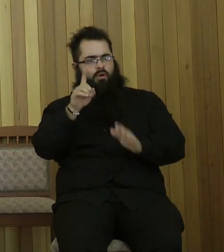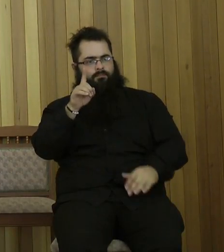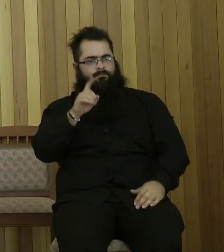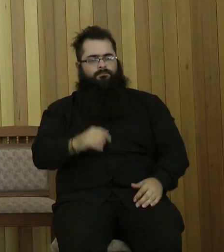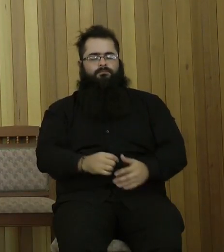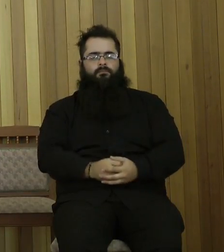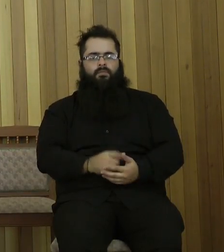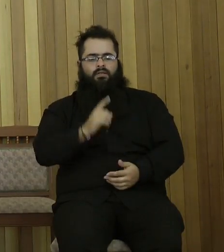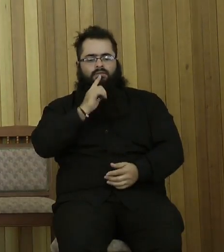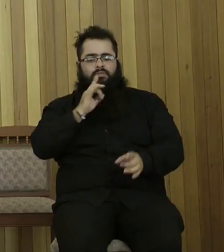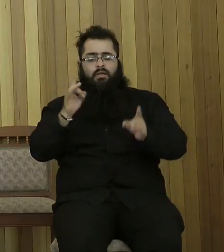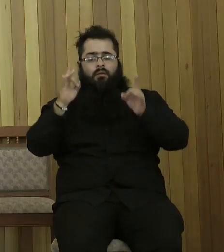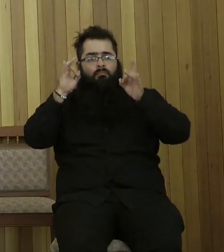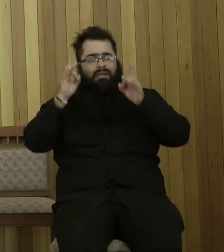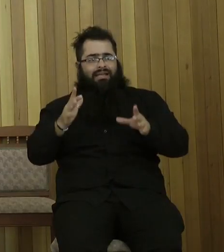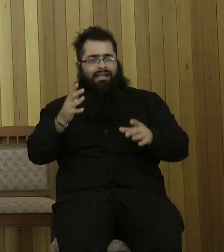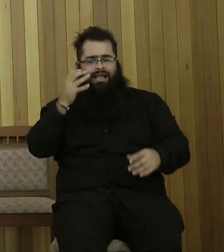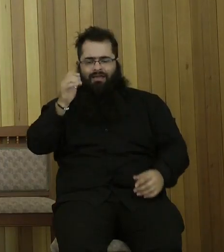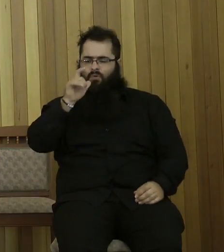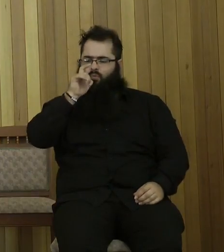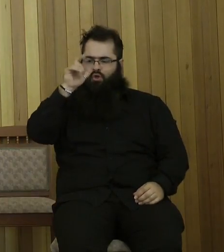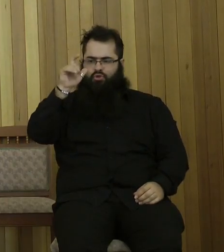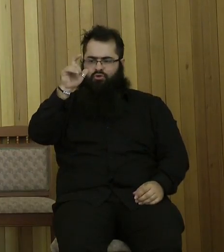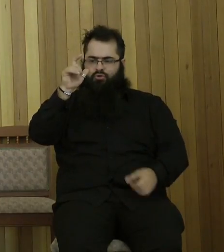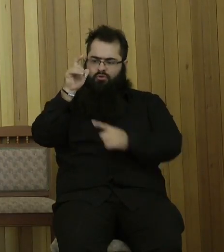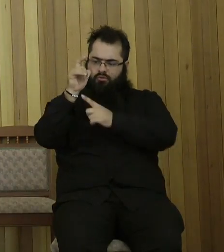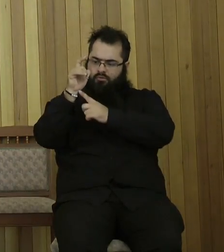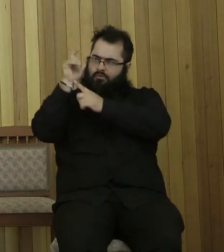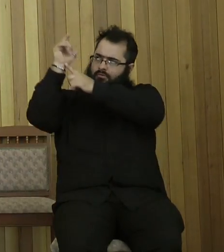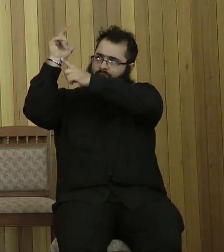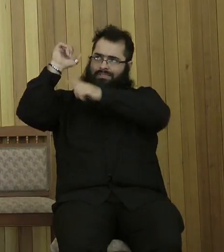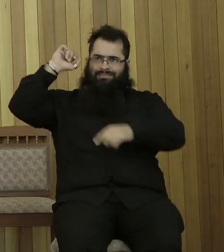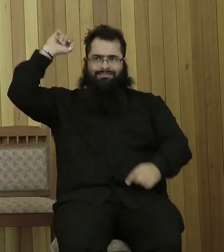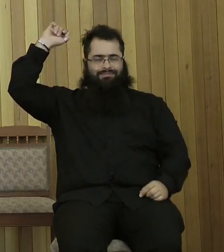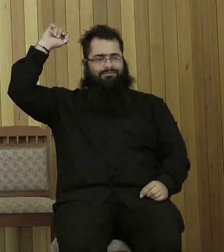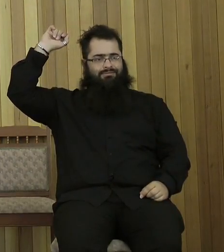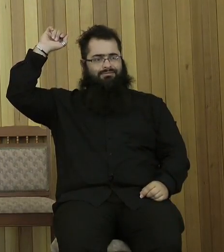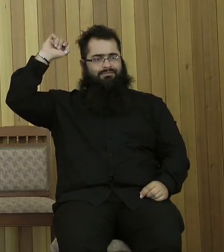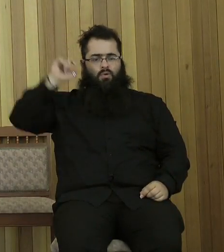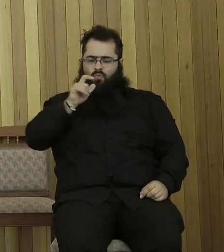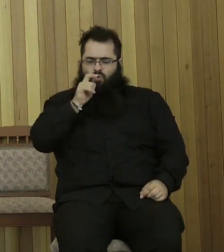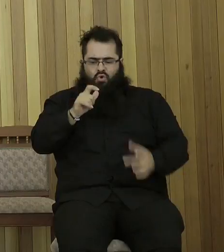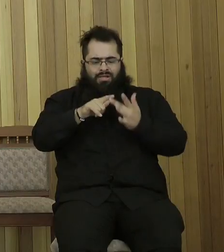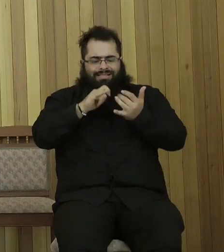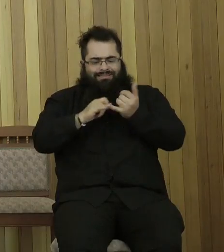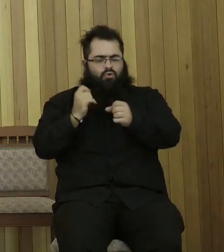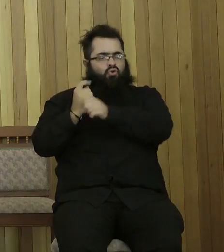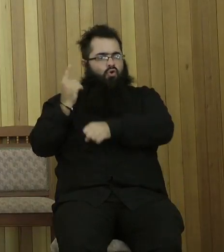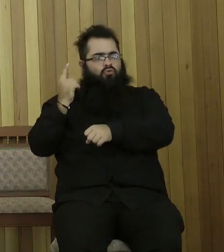the Word, and the Word was with God, and the Word was God. He was in the beginning with God. All things were made